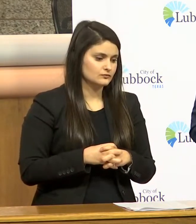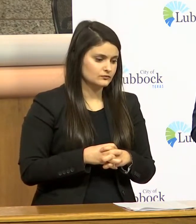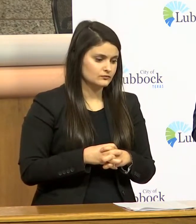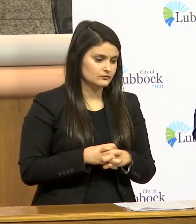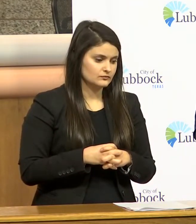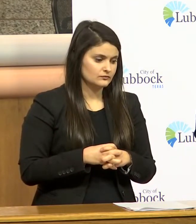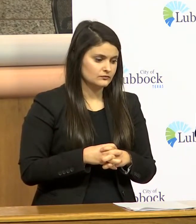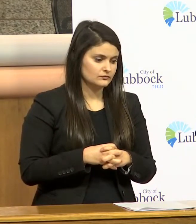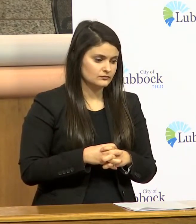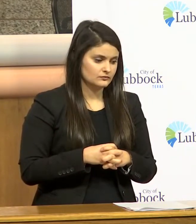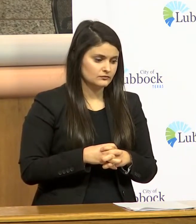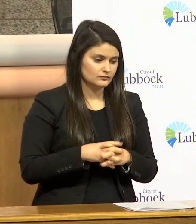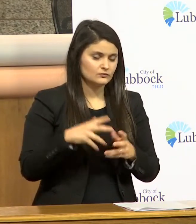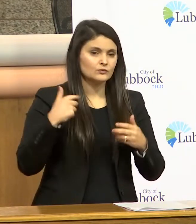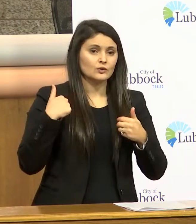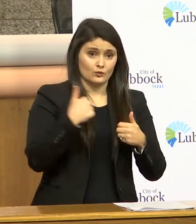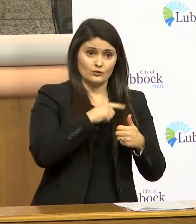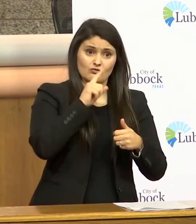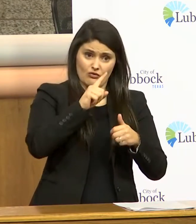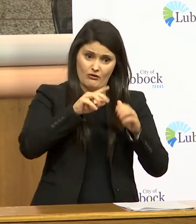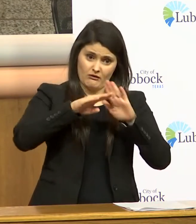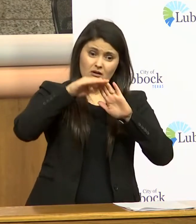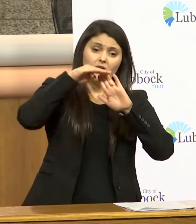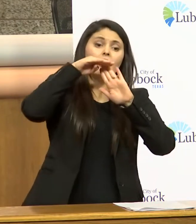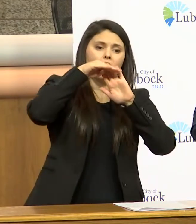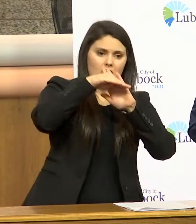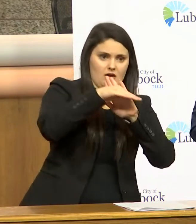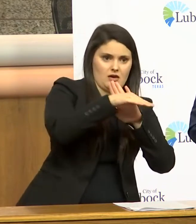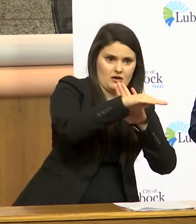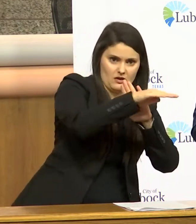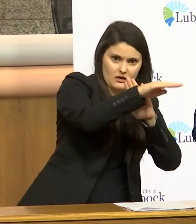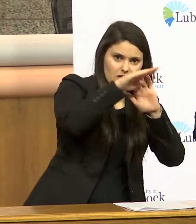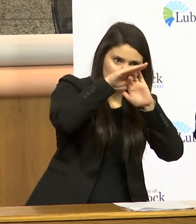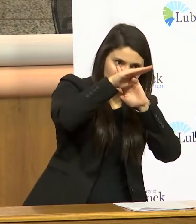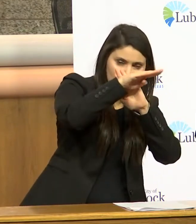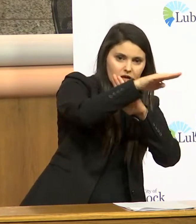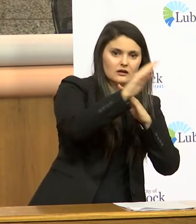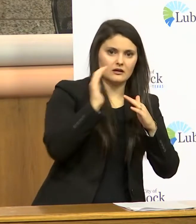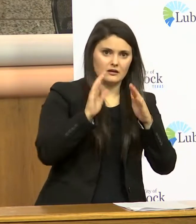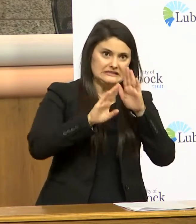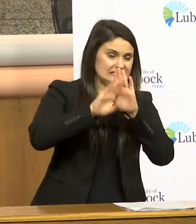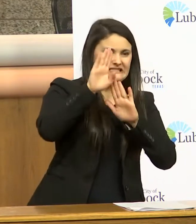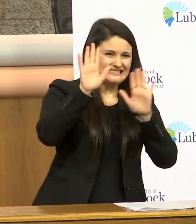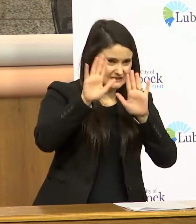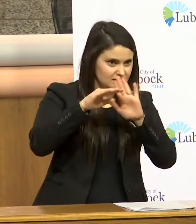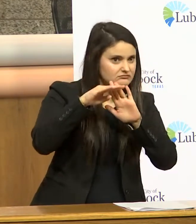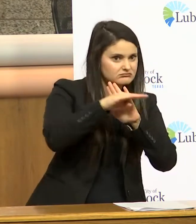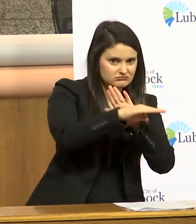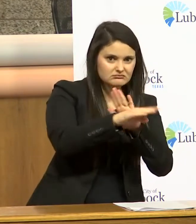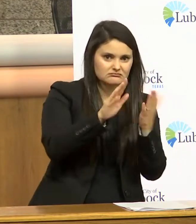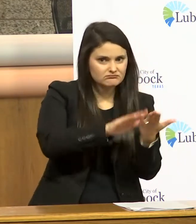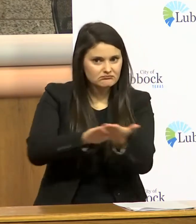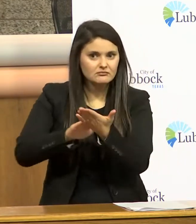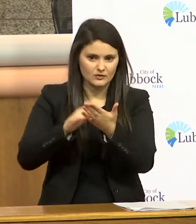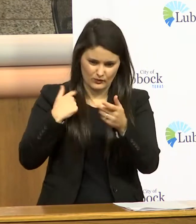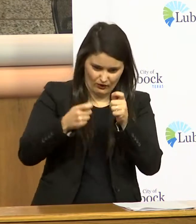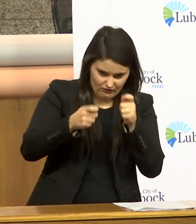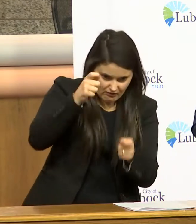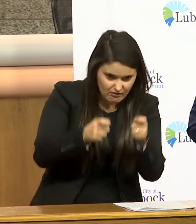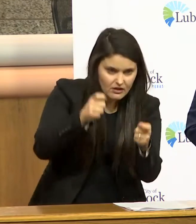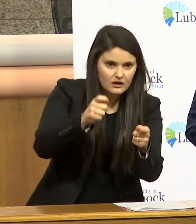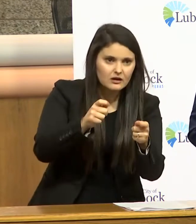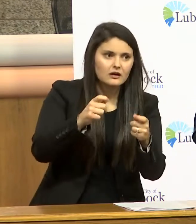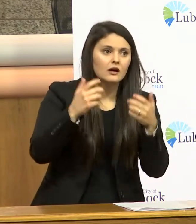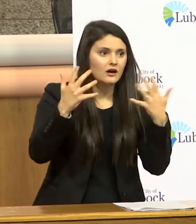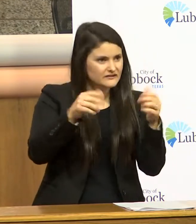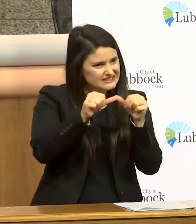we are flattening the curve locally we're addressing our public health needs and we're adapting however we we